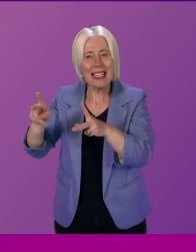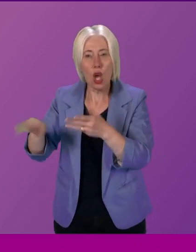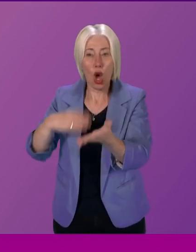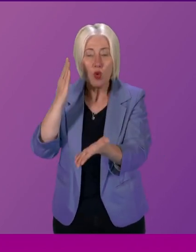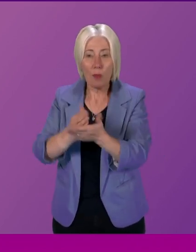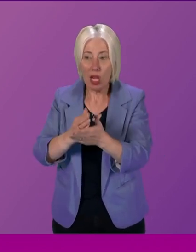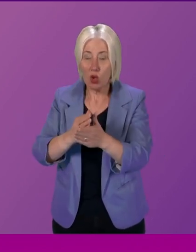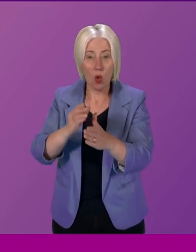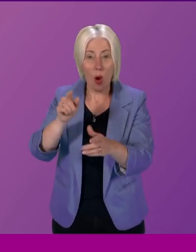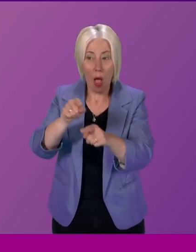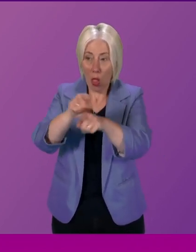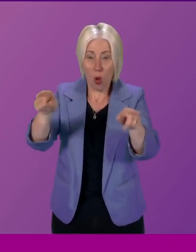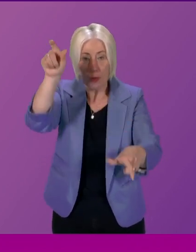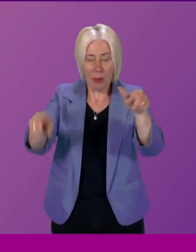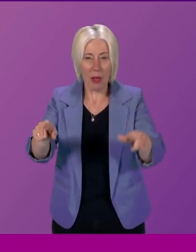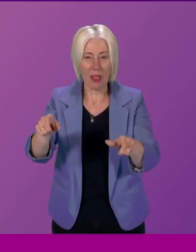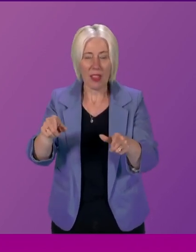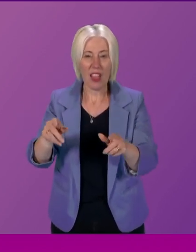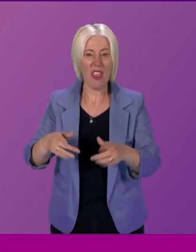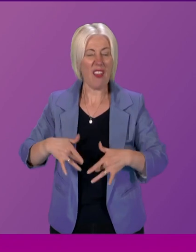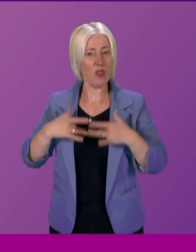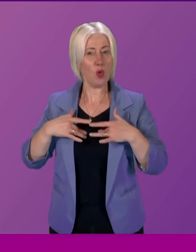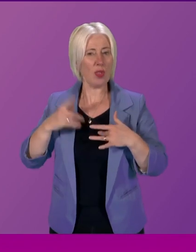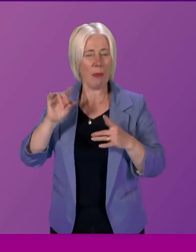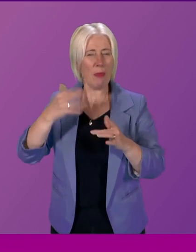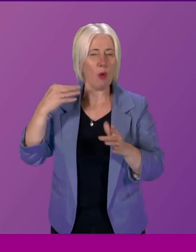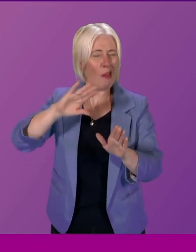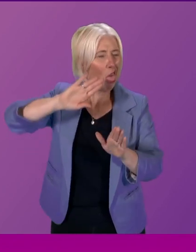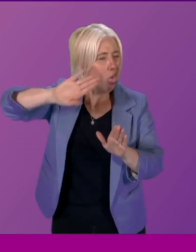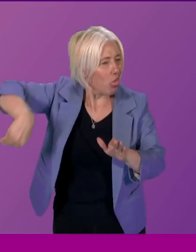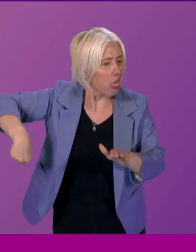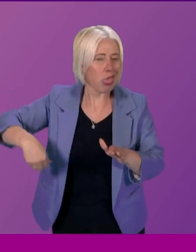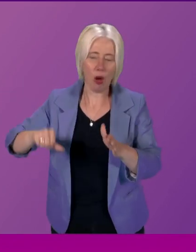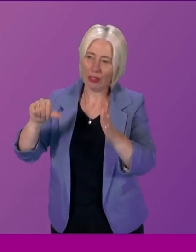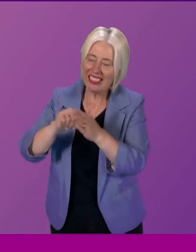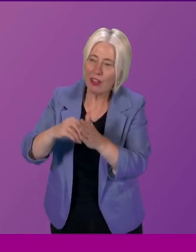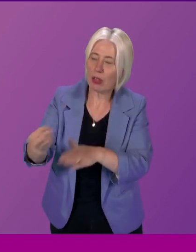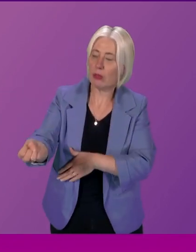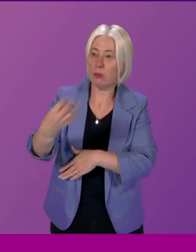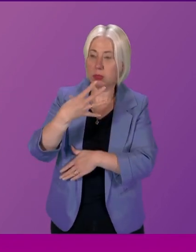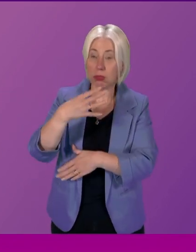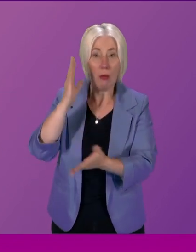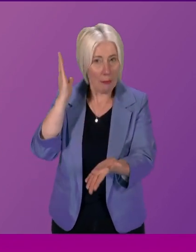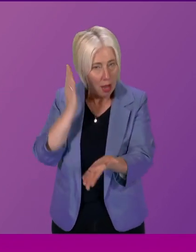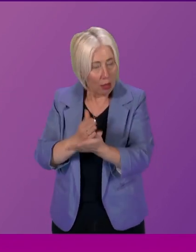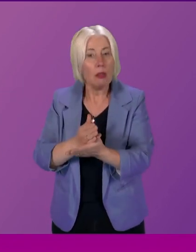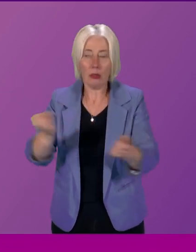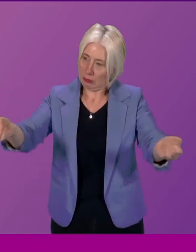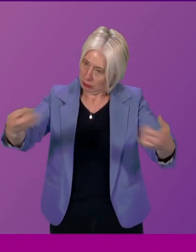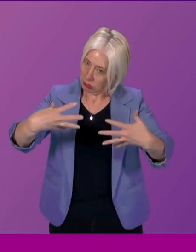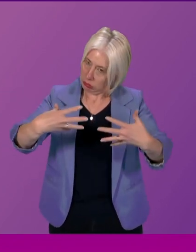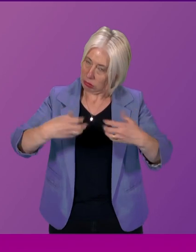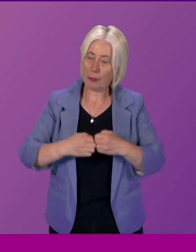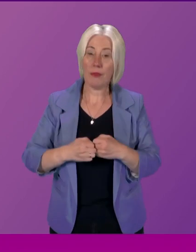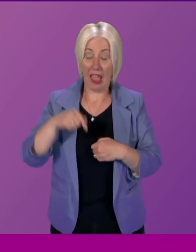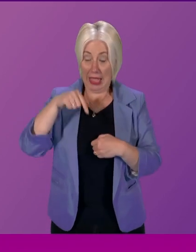that we can find easy to ignore or exclude can be central to committee work in areas that affect them in this